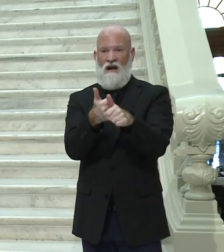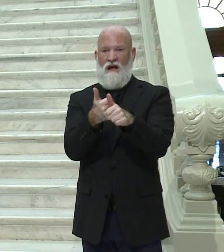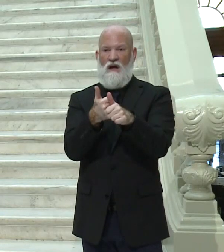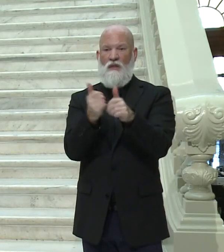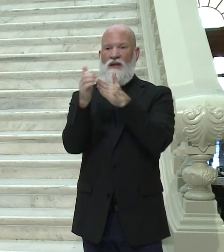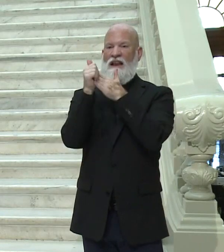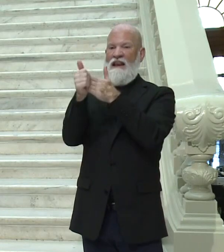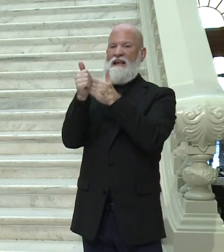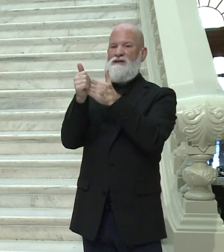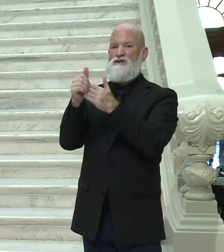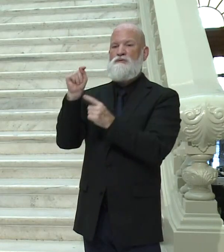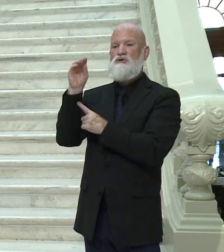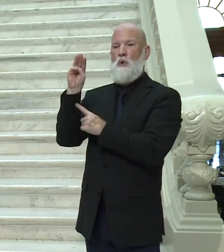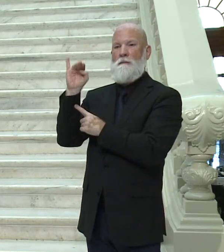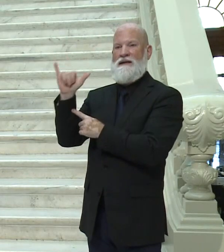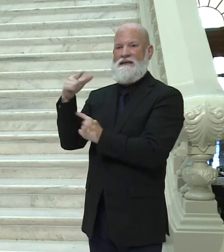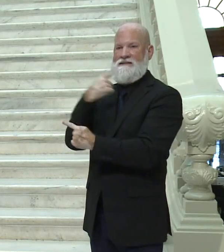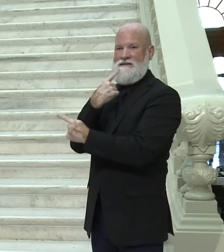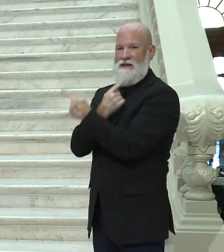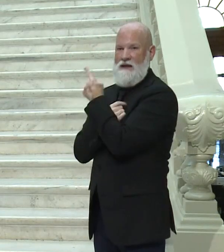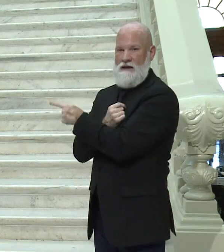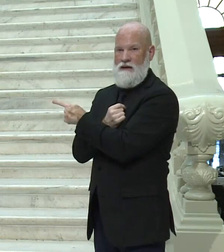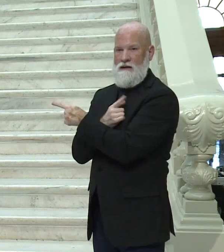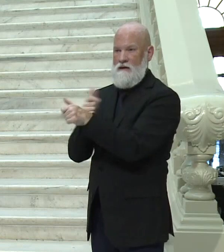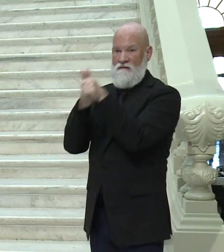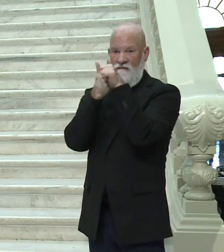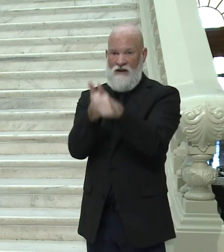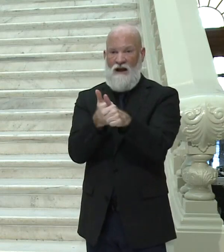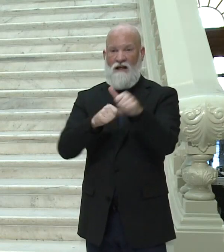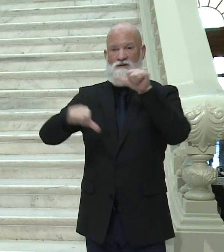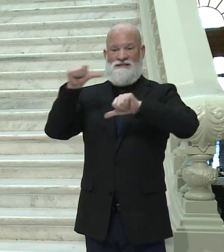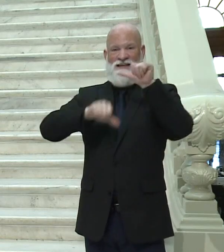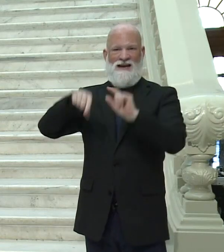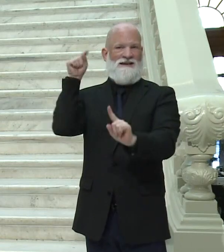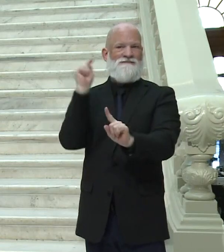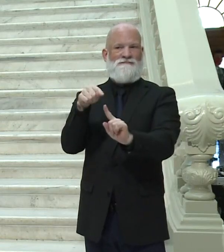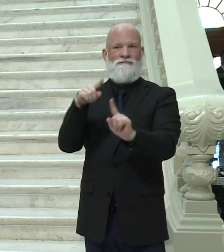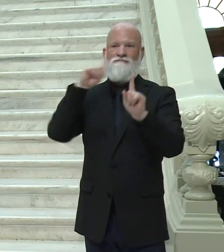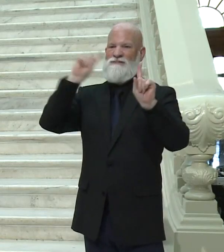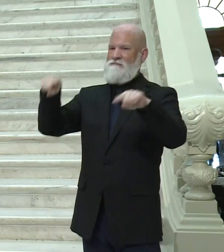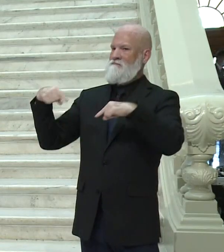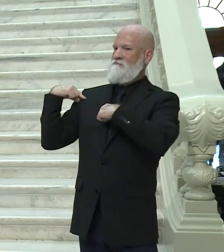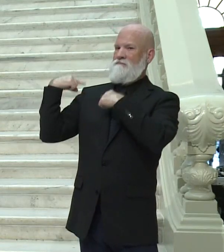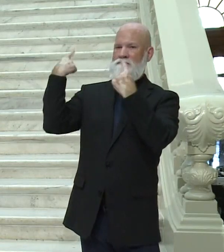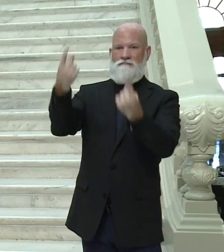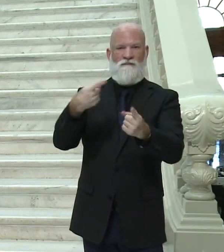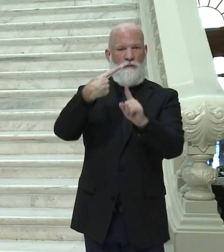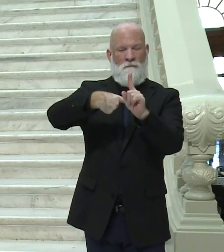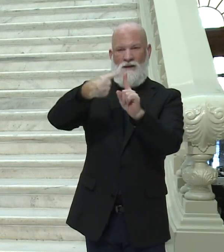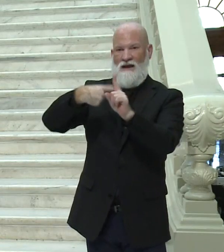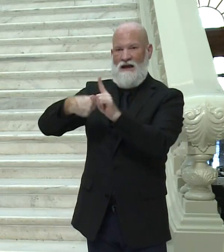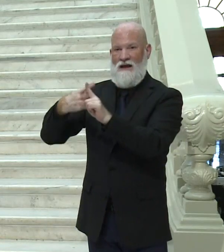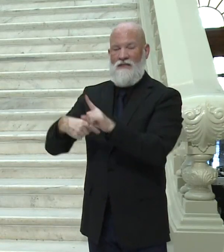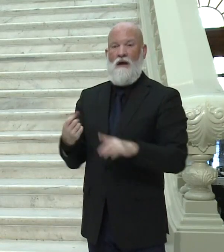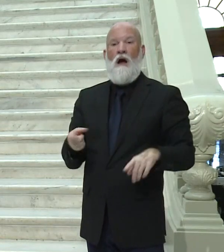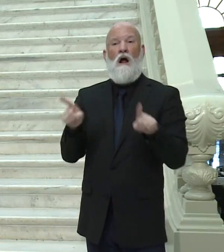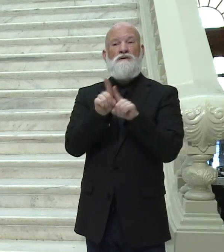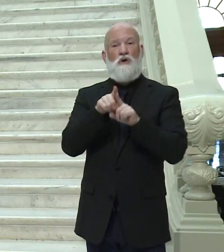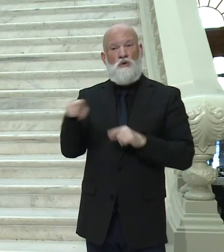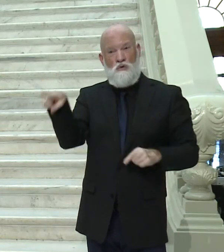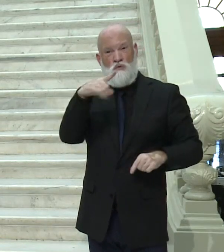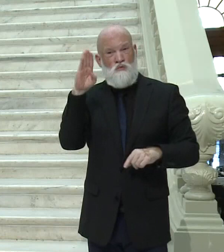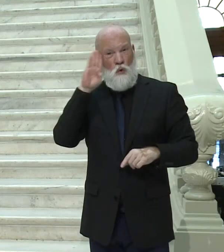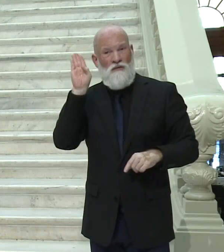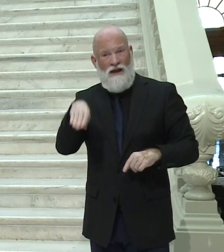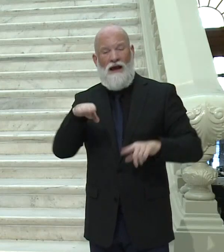every single day like we've done for months now. The second thing is, I'm sure you are aware, there's people that are on our roadways that